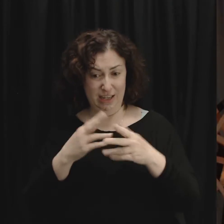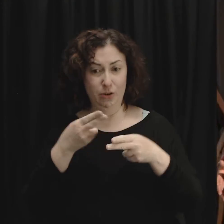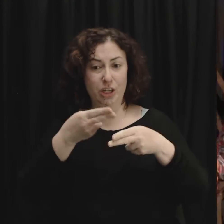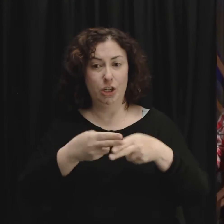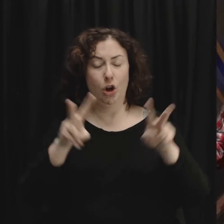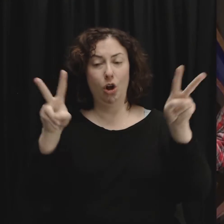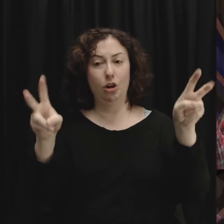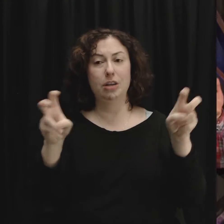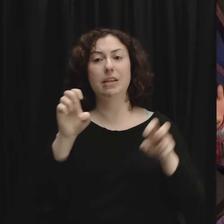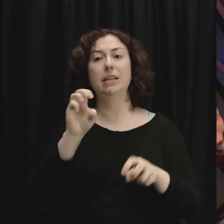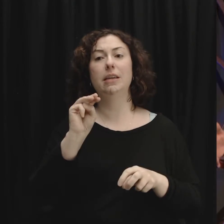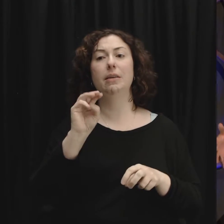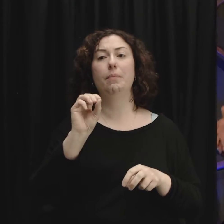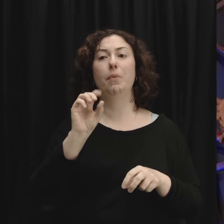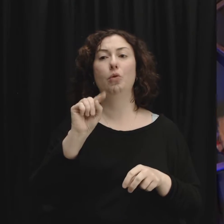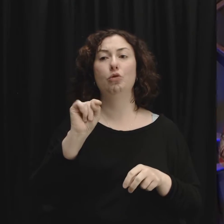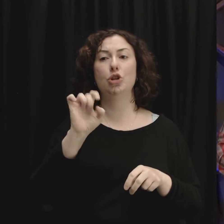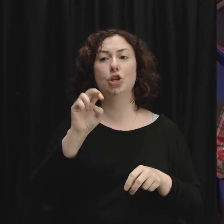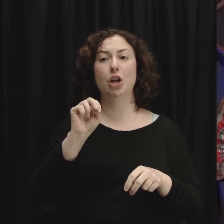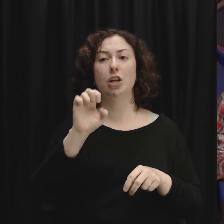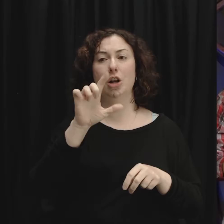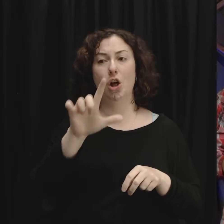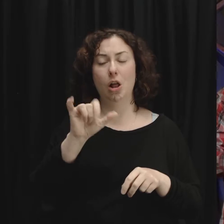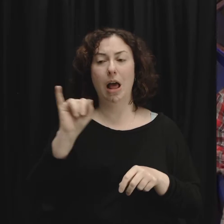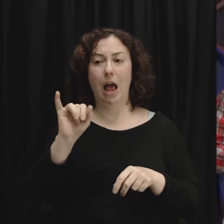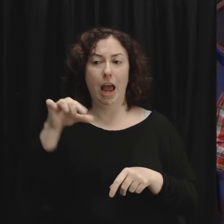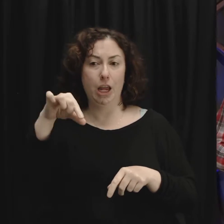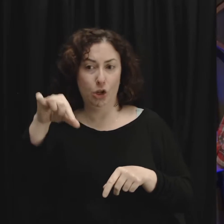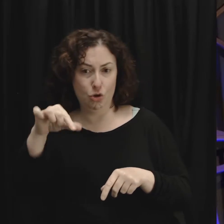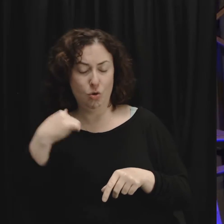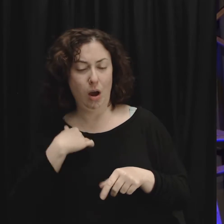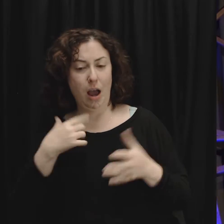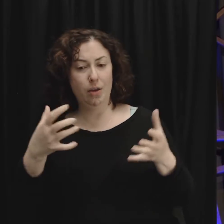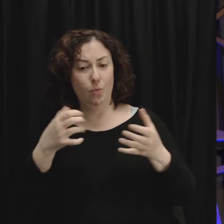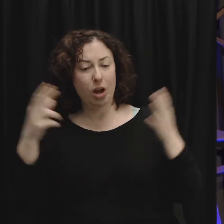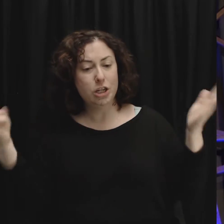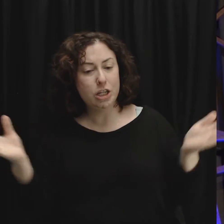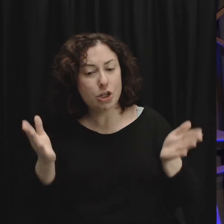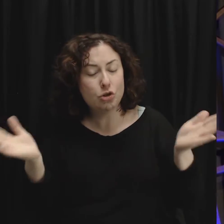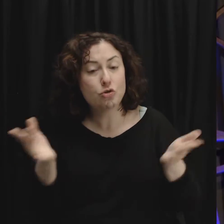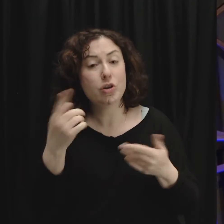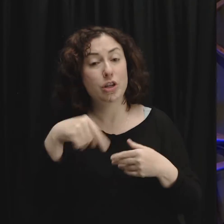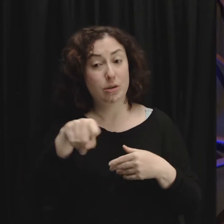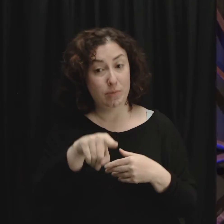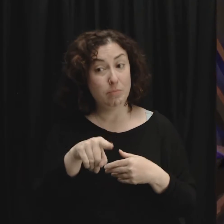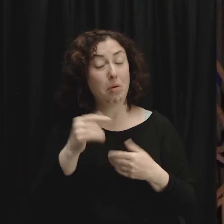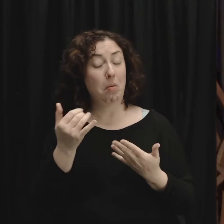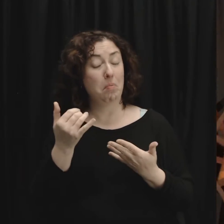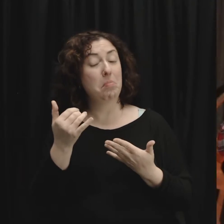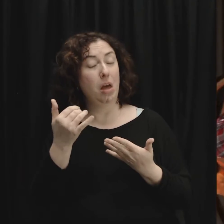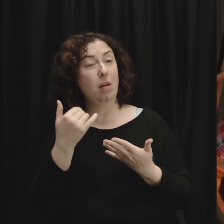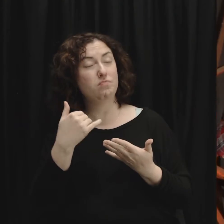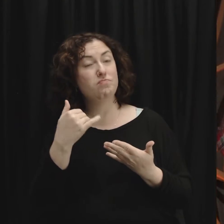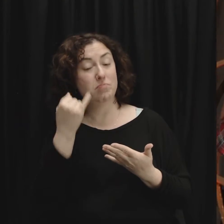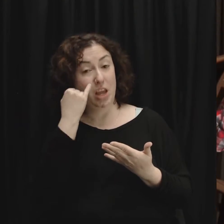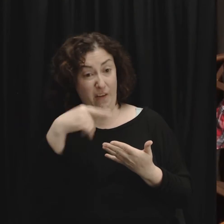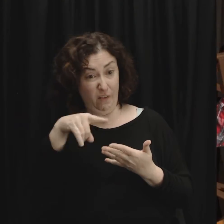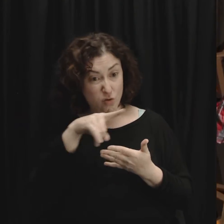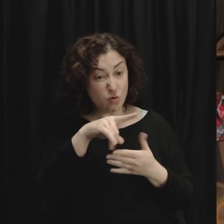I've been trying to encourage God's people with this idea that if you're spiritually mature, along with that, you need to be